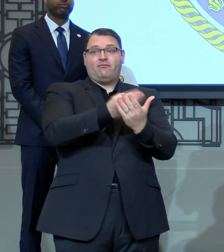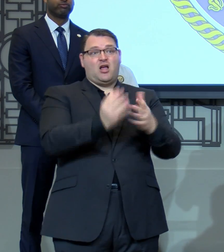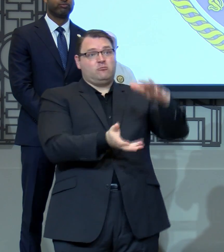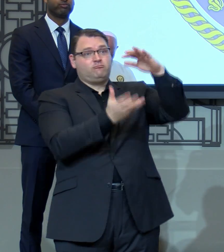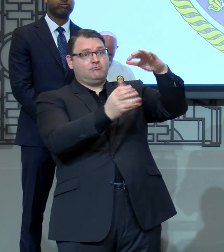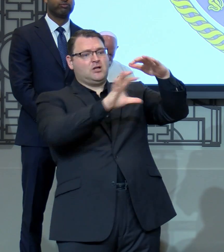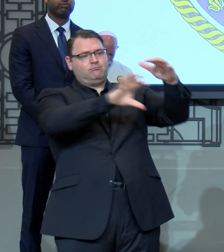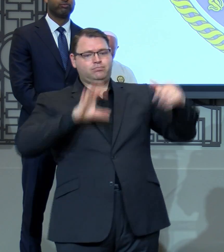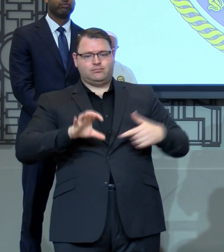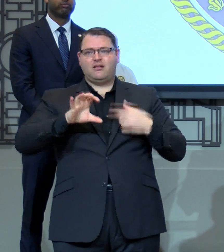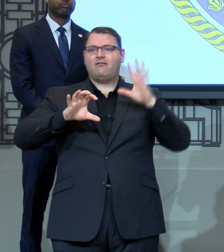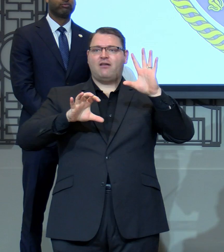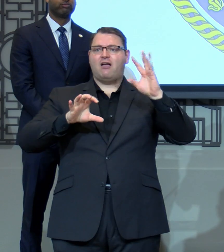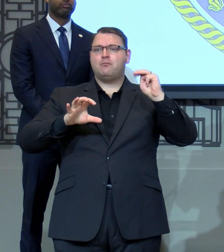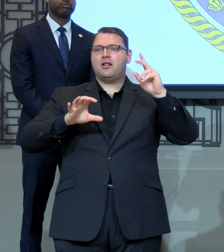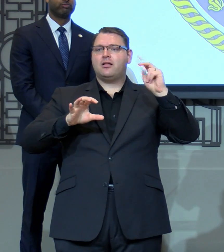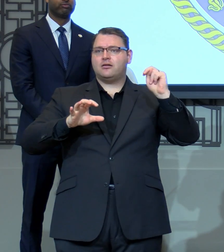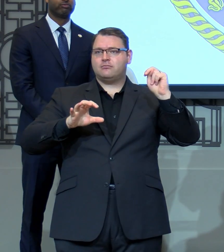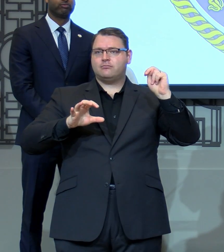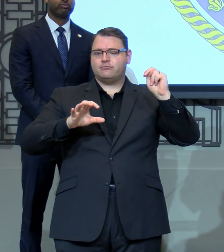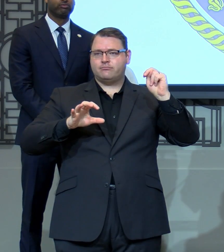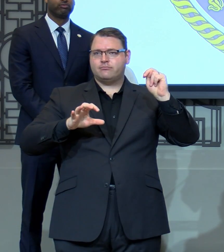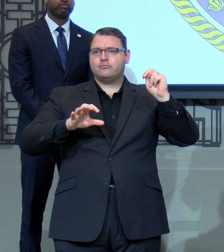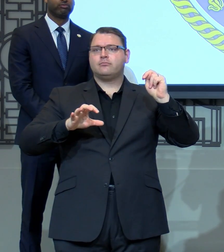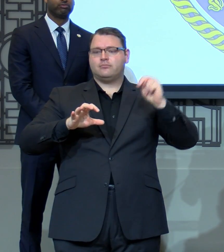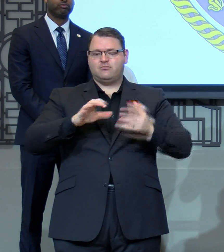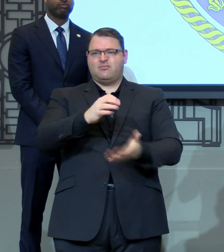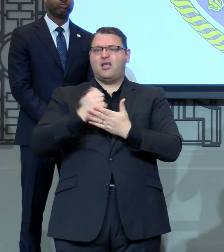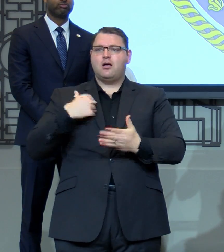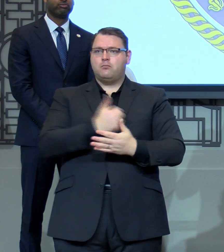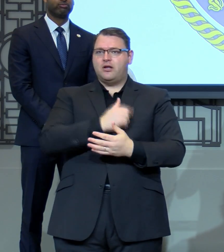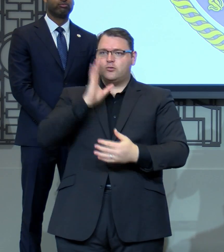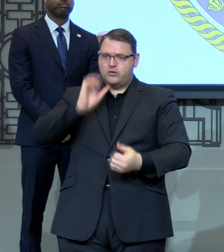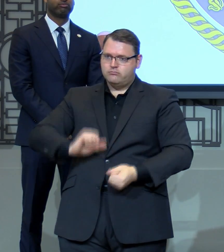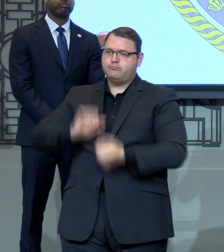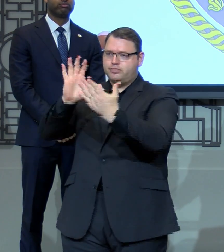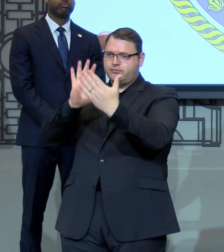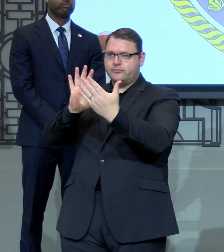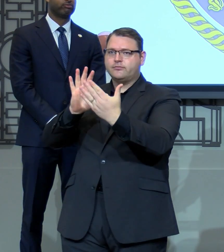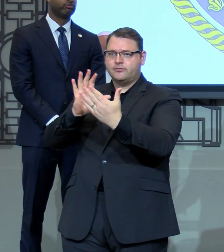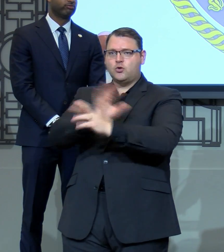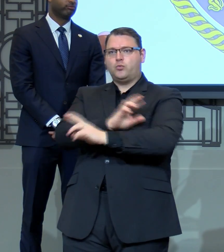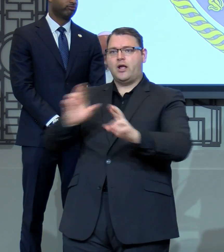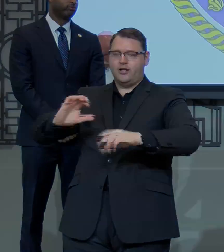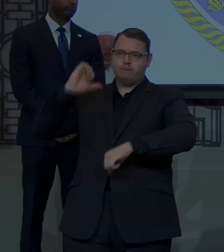in the best position to be prepared as we confront the coronavirus.